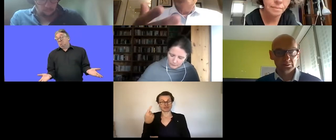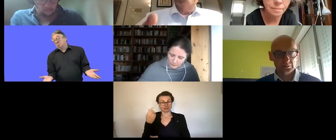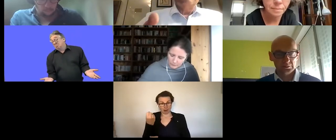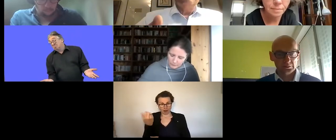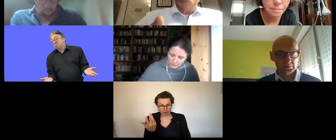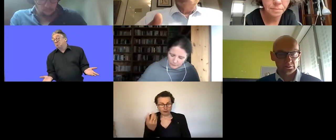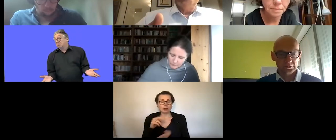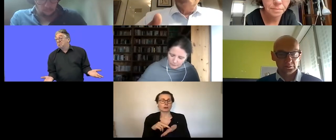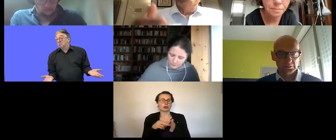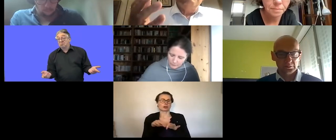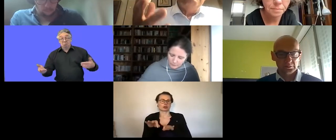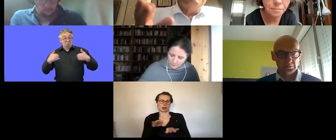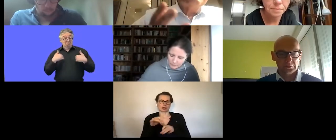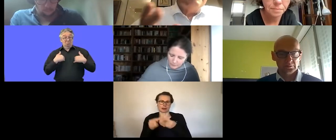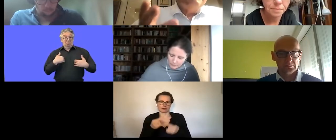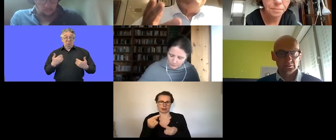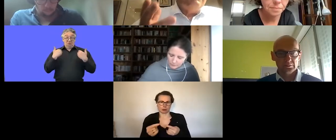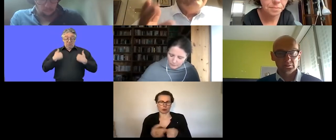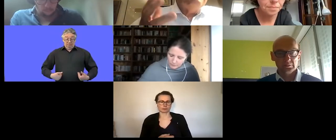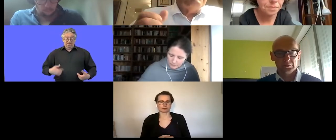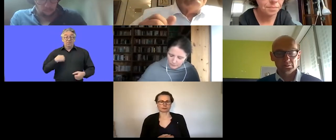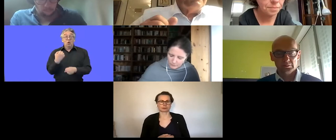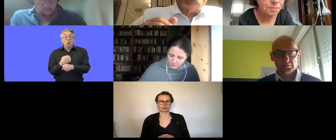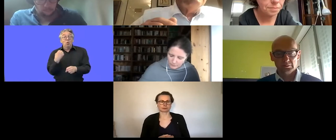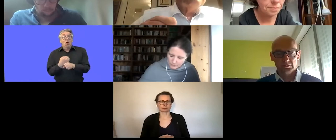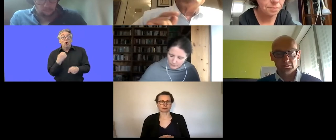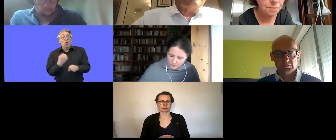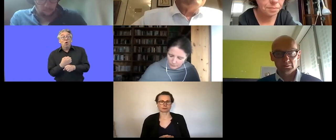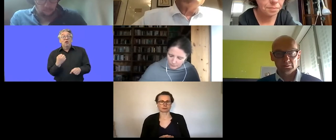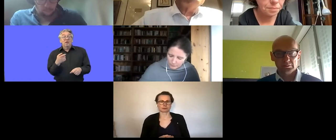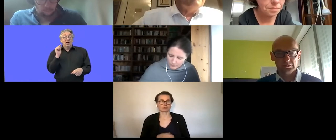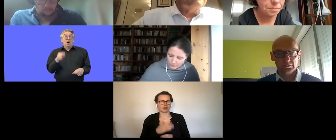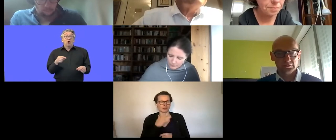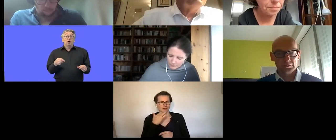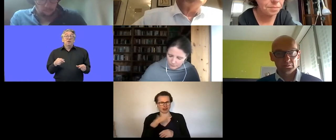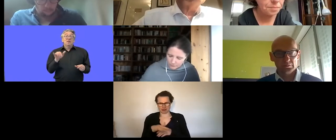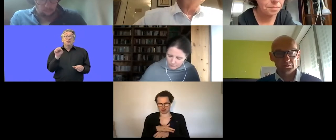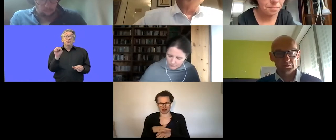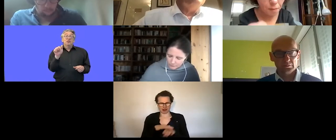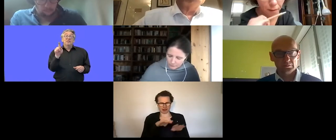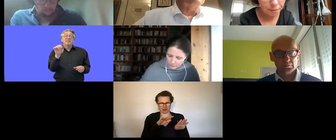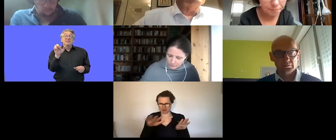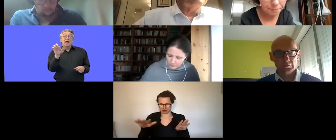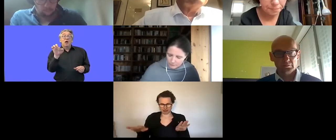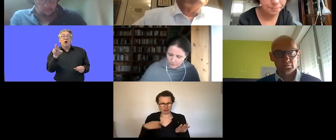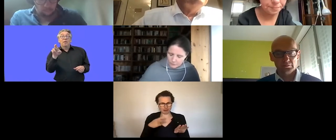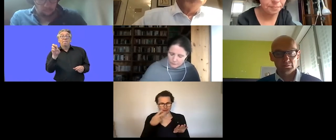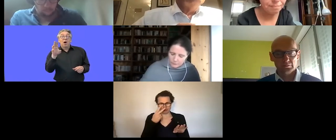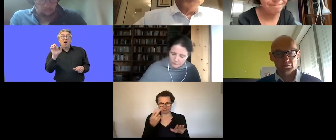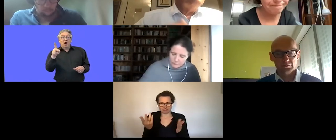advisory company for the political